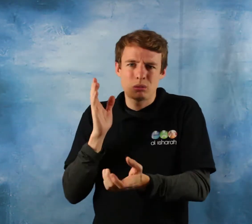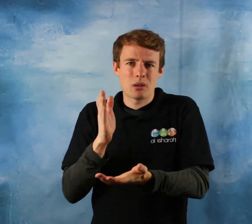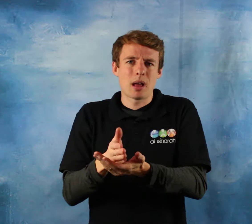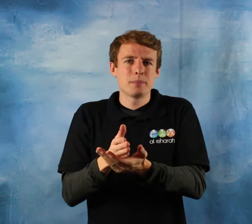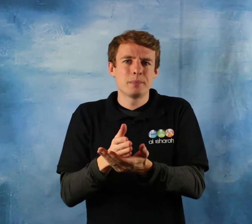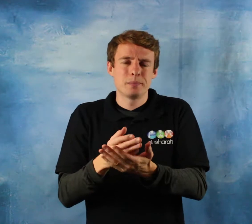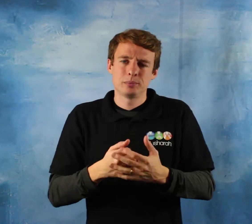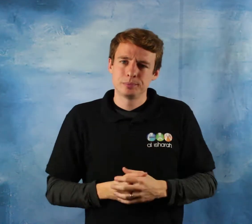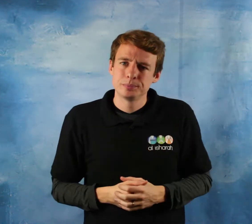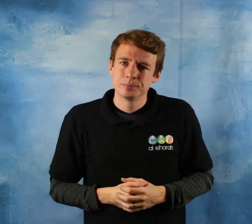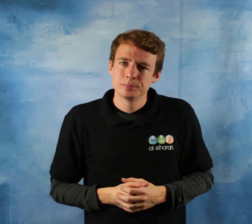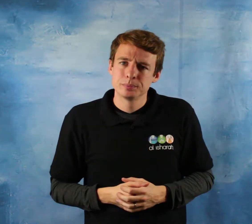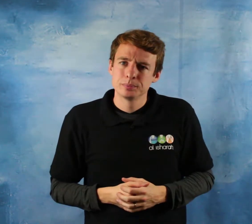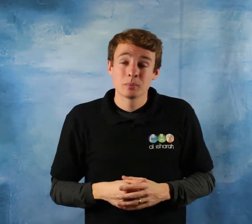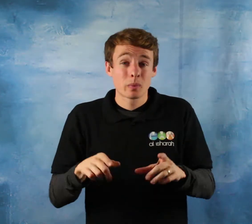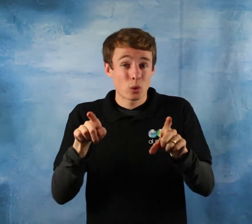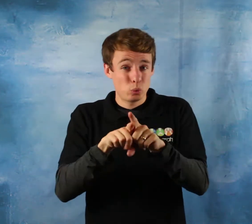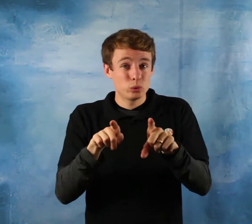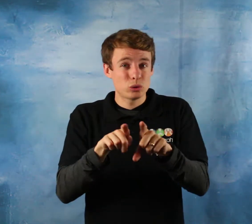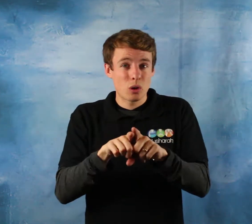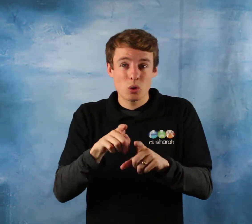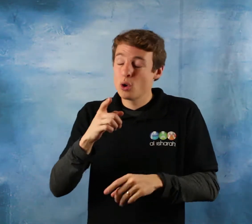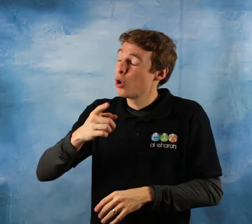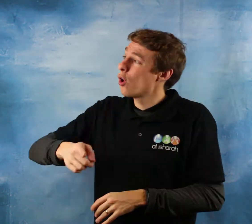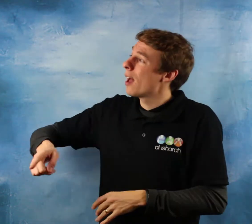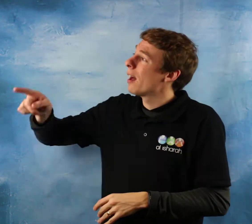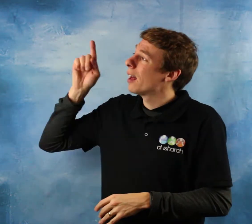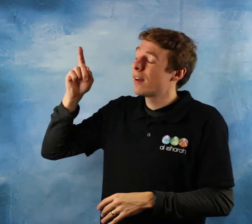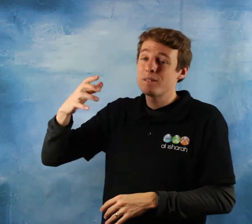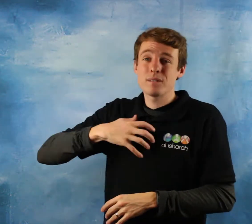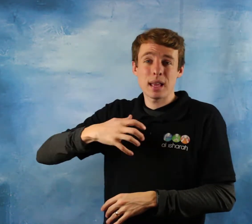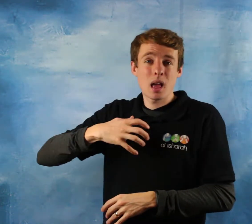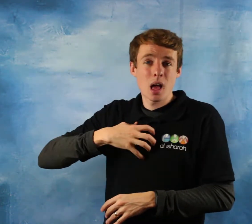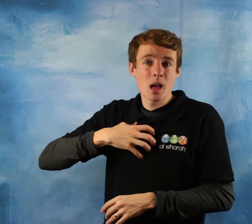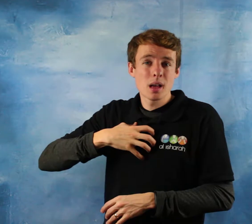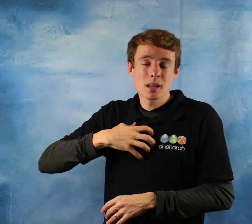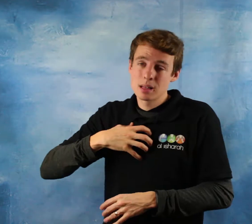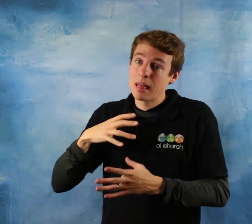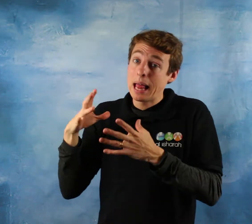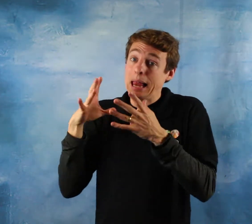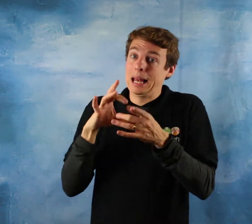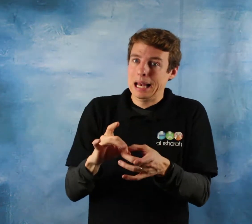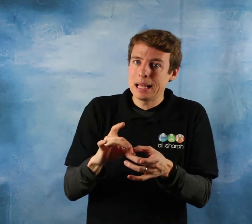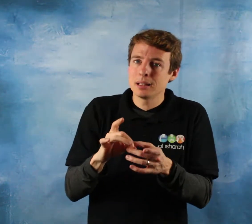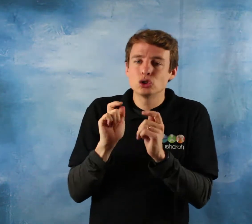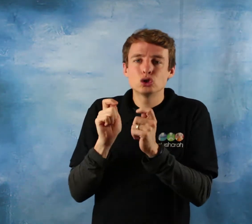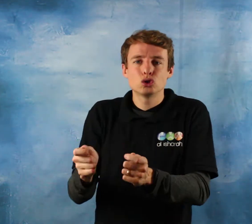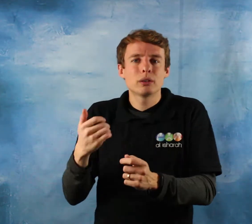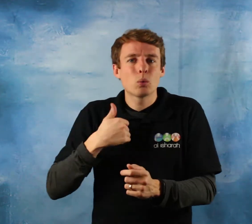subhanahu wa ta'ala true taqwa of allahu it's tied directly with treatment of women not just the wife but all women